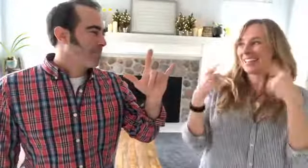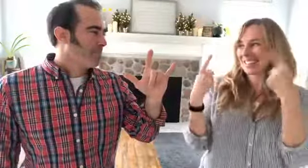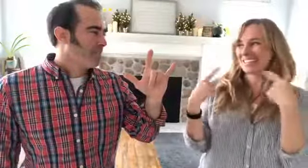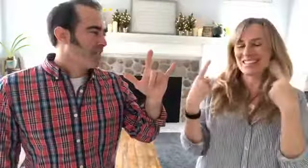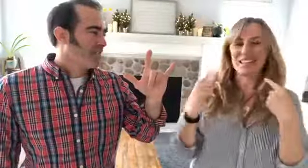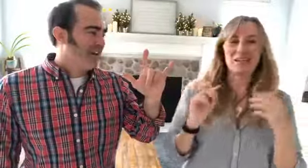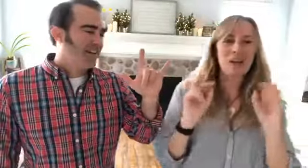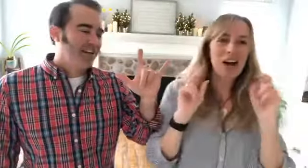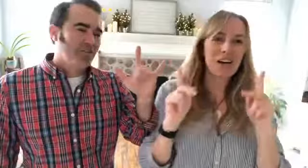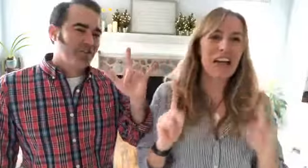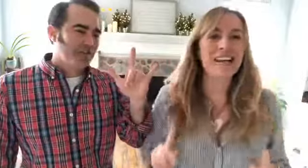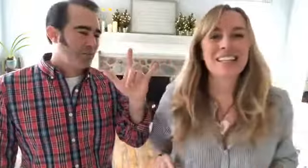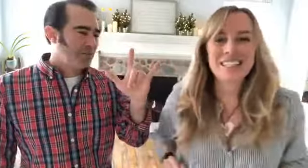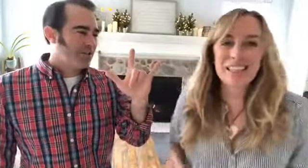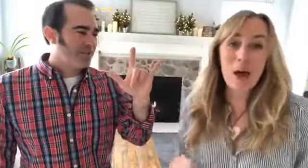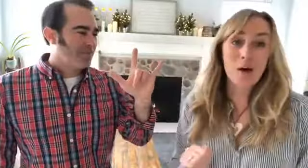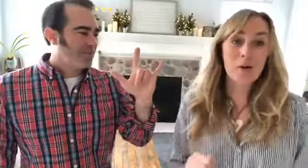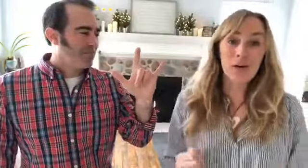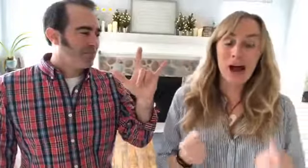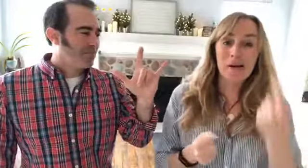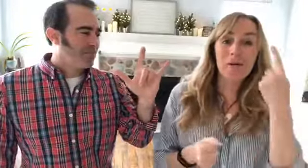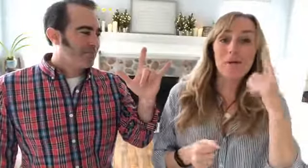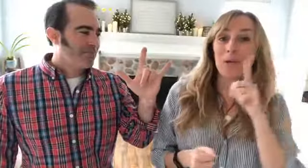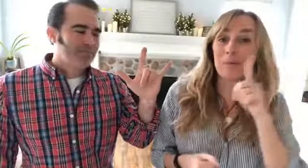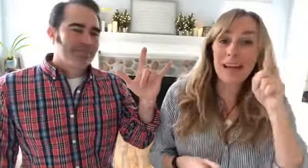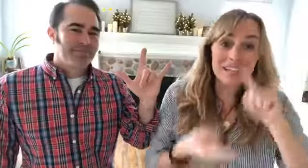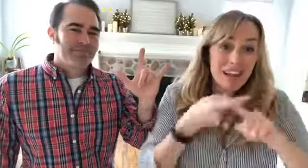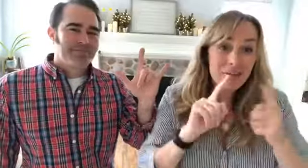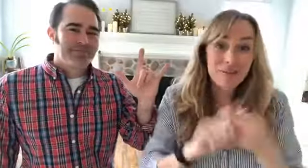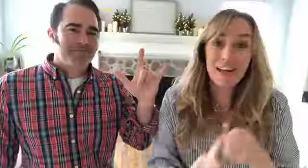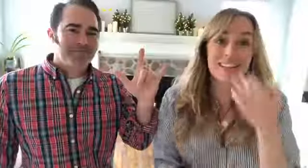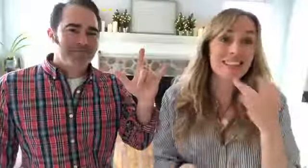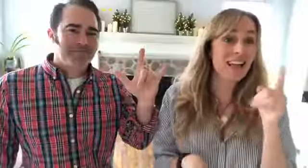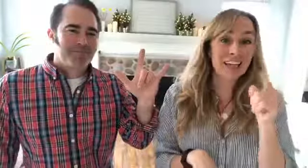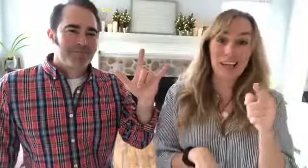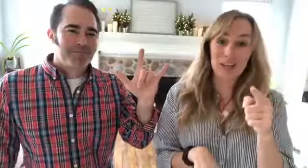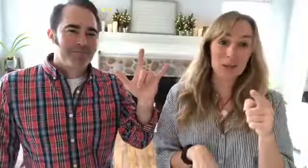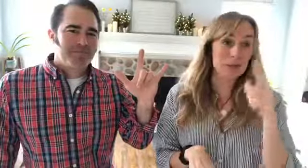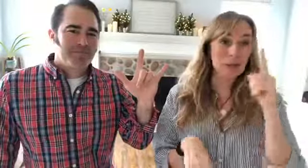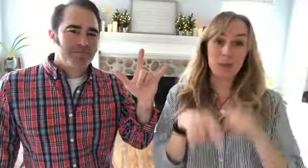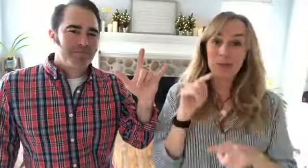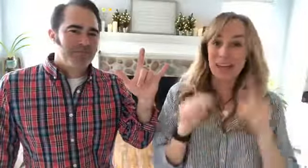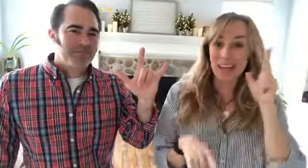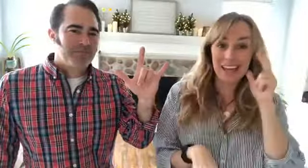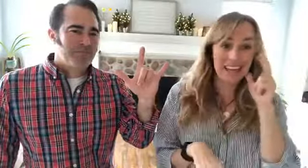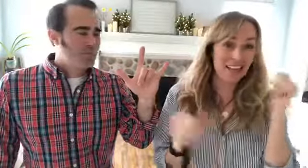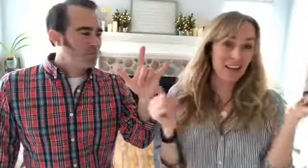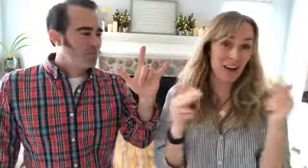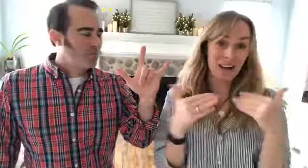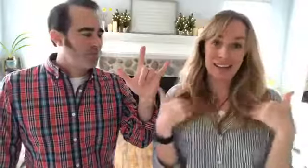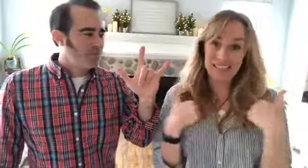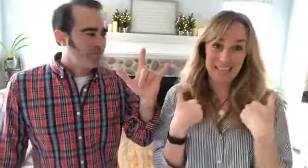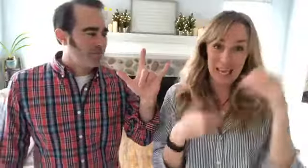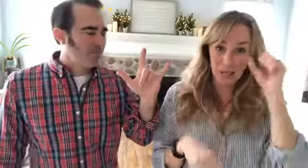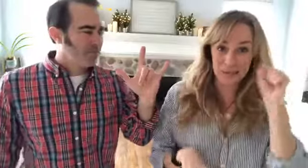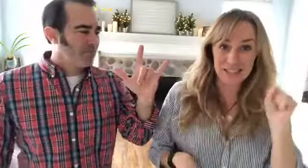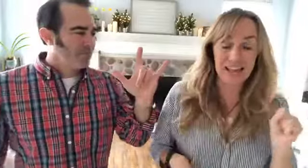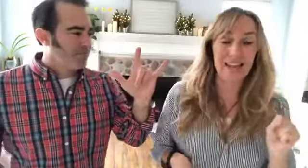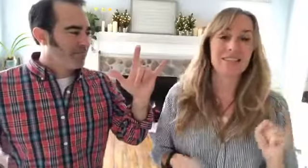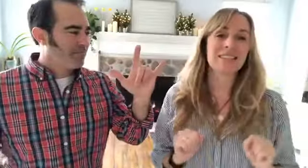house is crazy yeah okay so um for my deaf friends lucky you you can't hear all these animal sounds